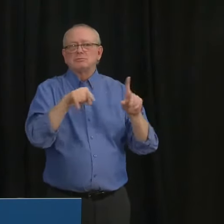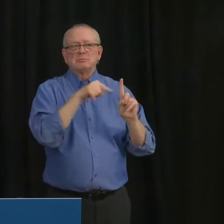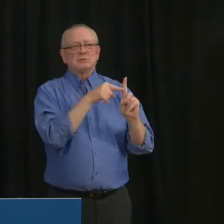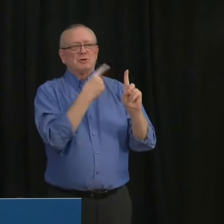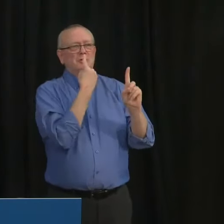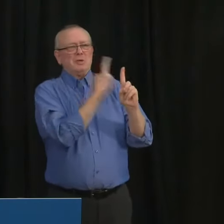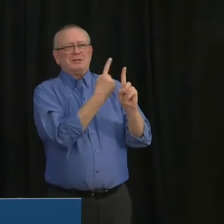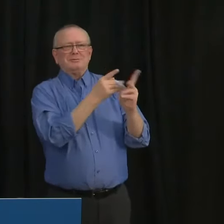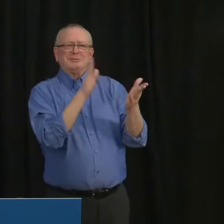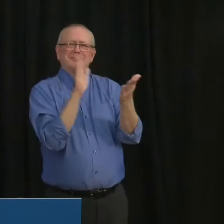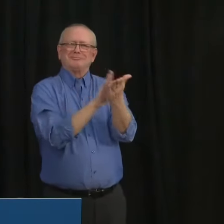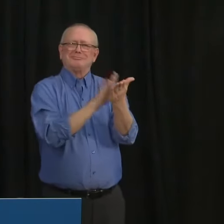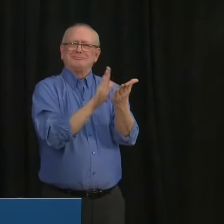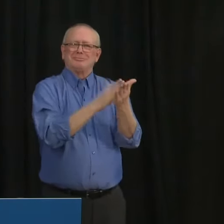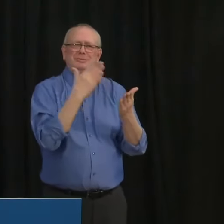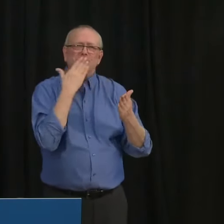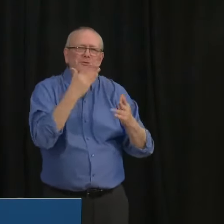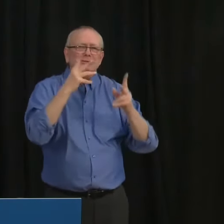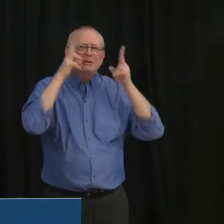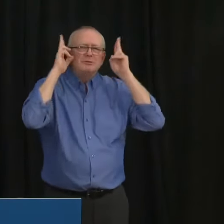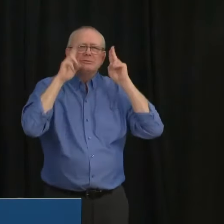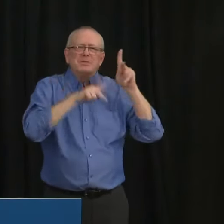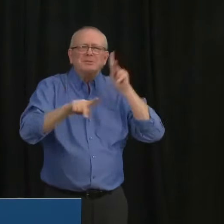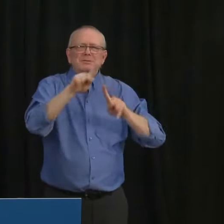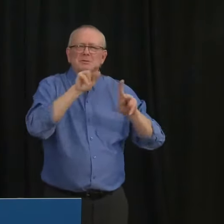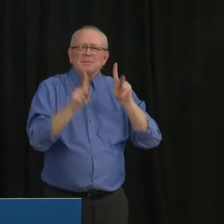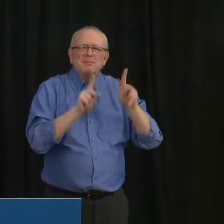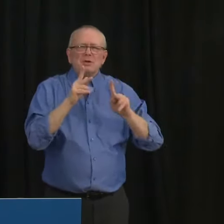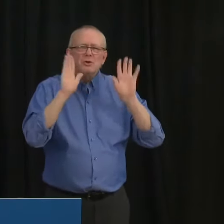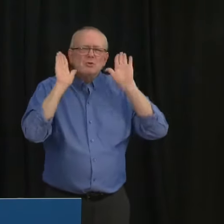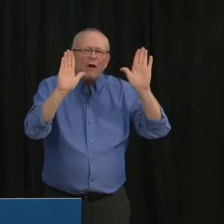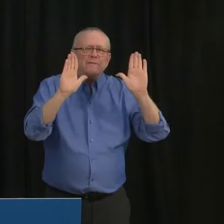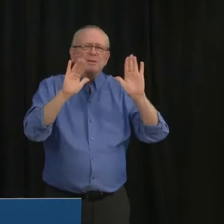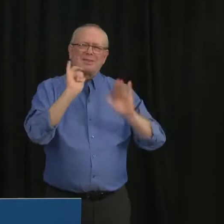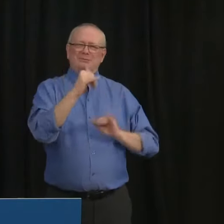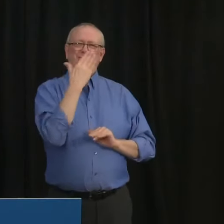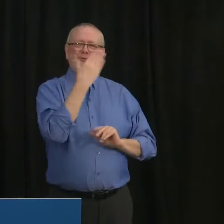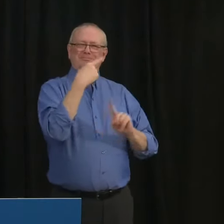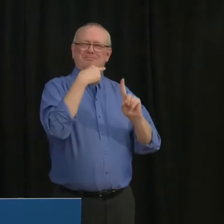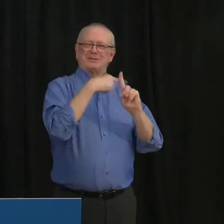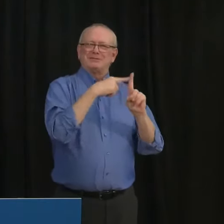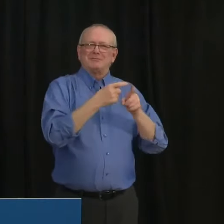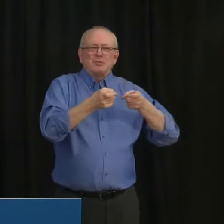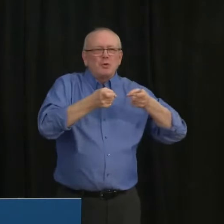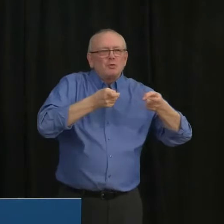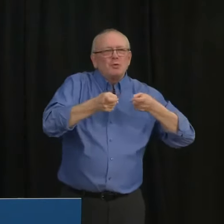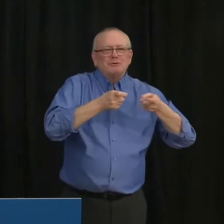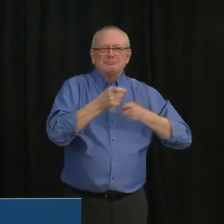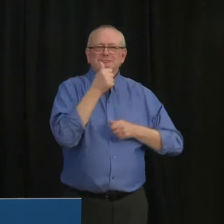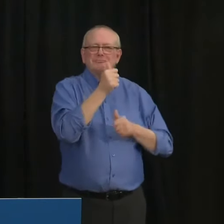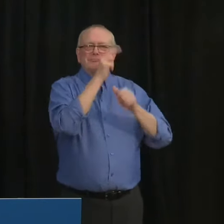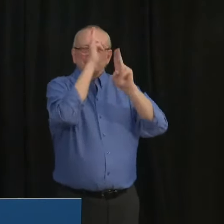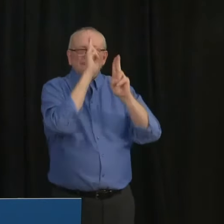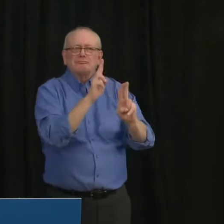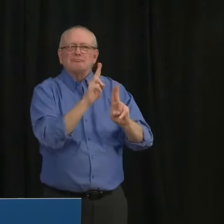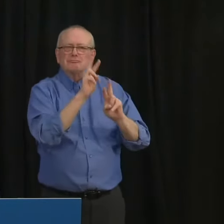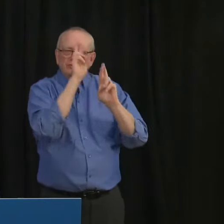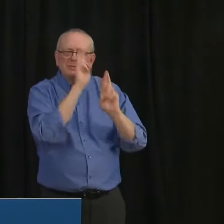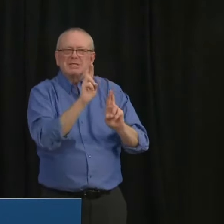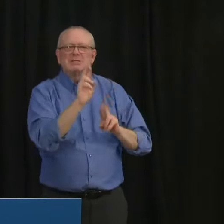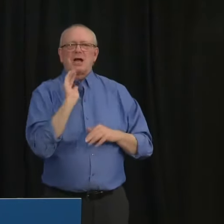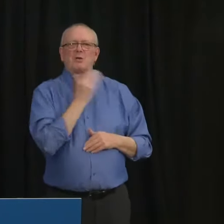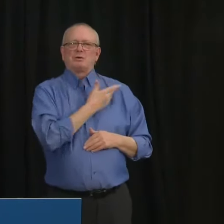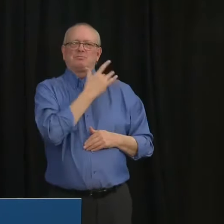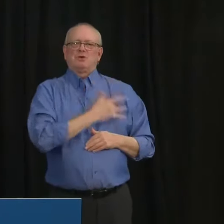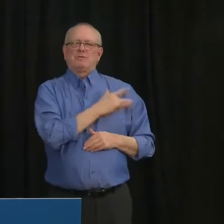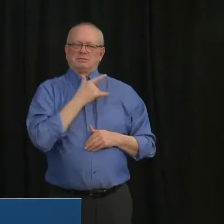so incredibly careful. Just a great example of the positive things that have happened as people have come together. We're also